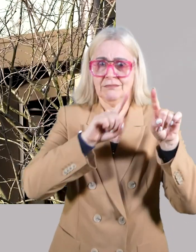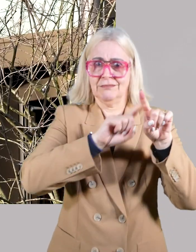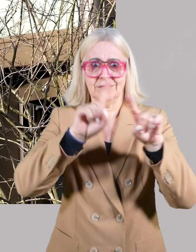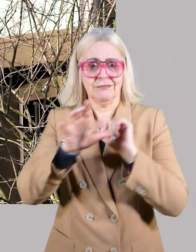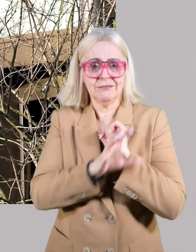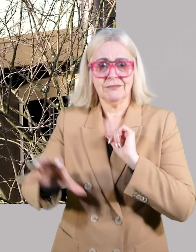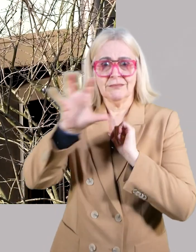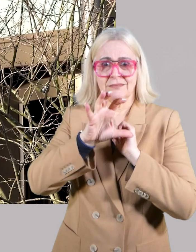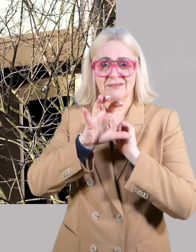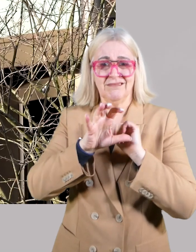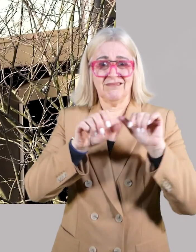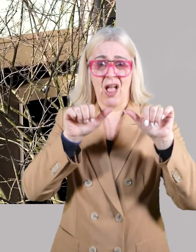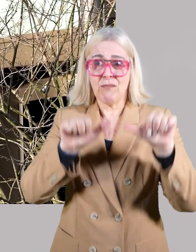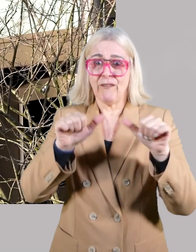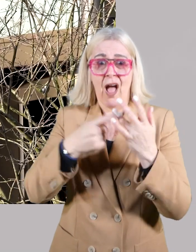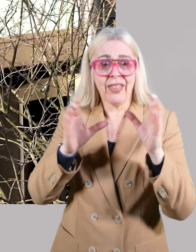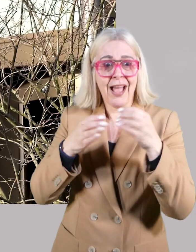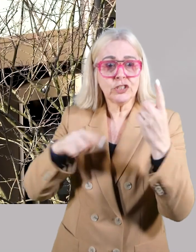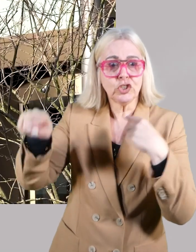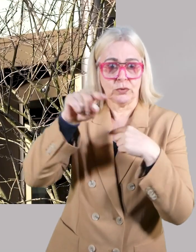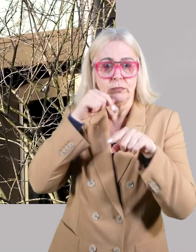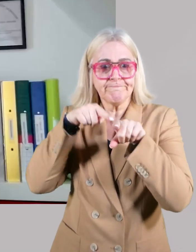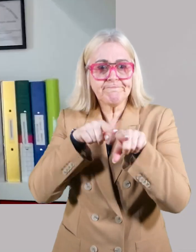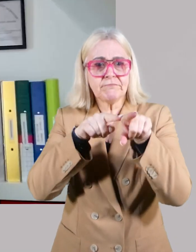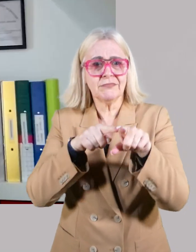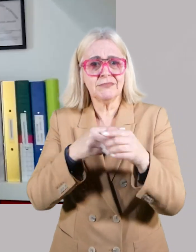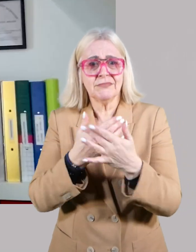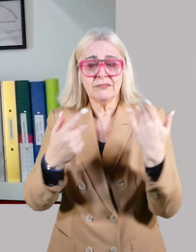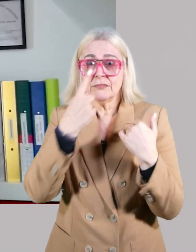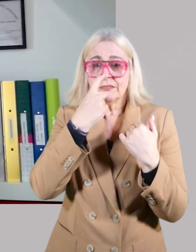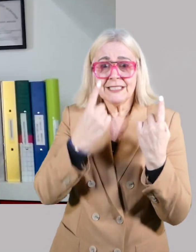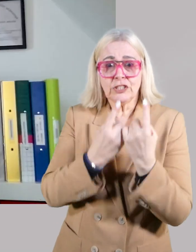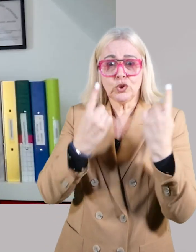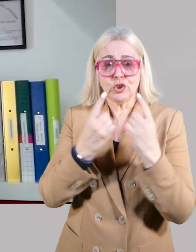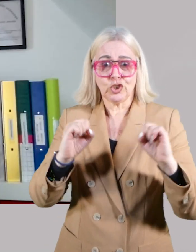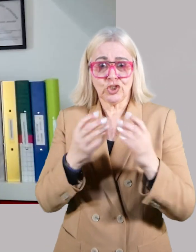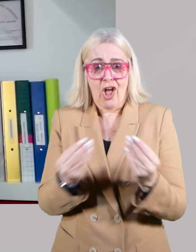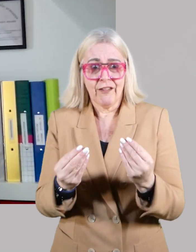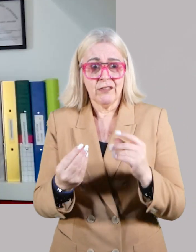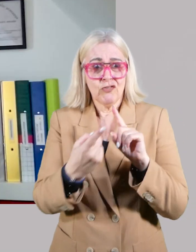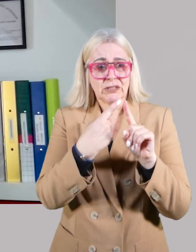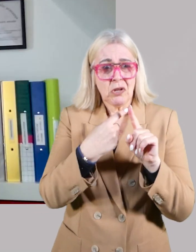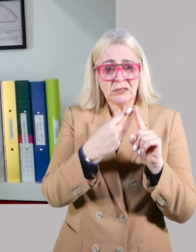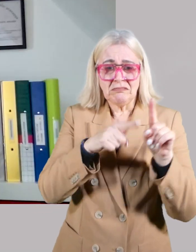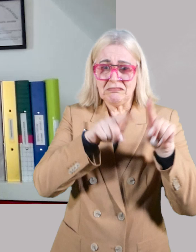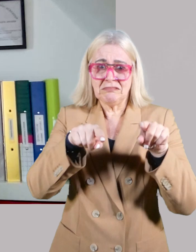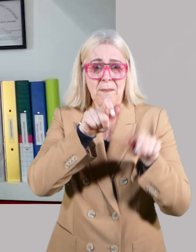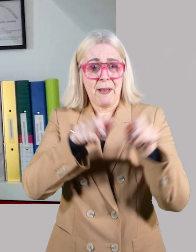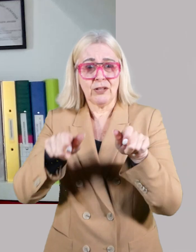largely differ between countries. Many an answer question still remains, so responses differ